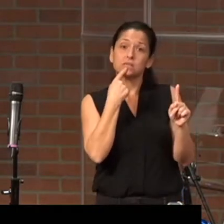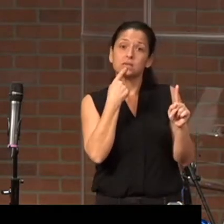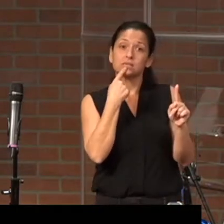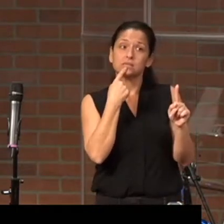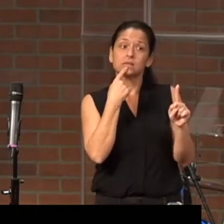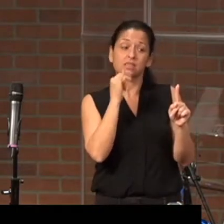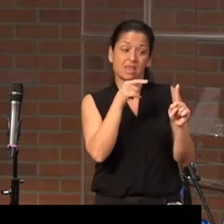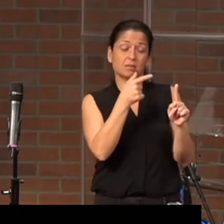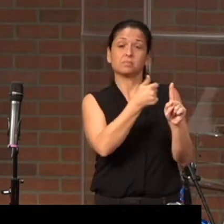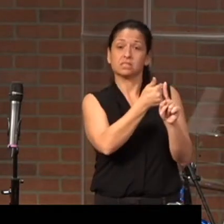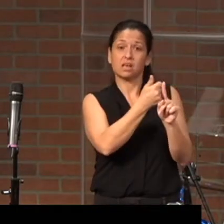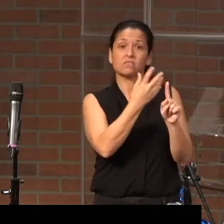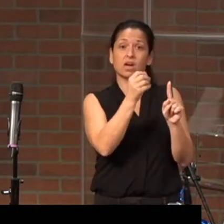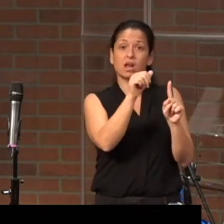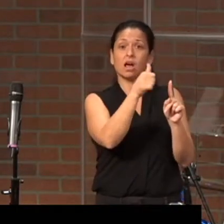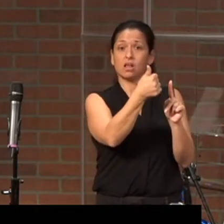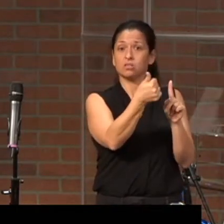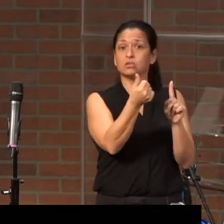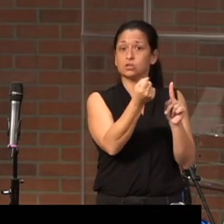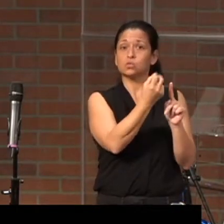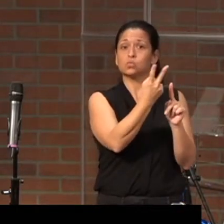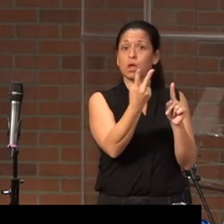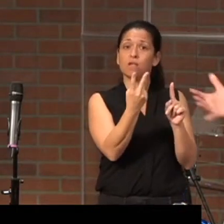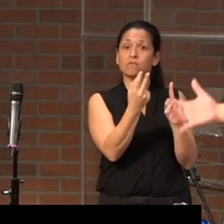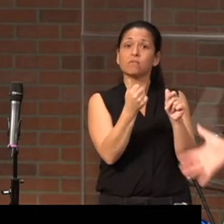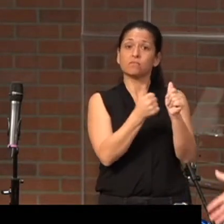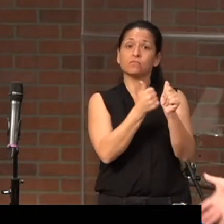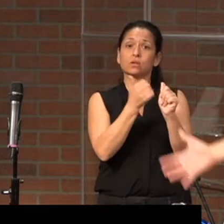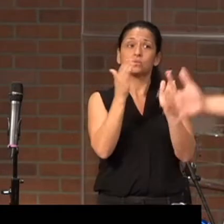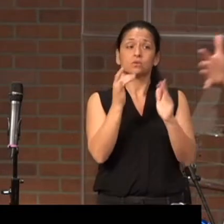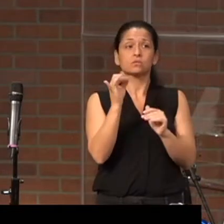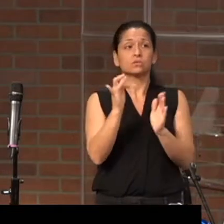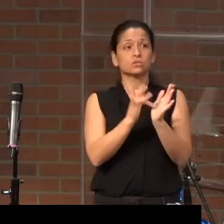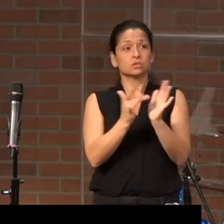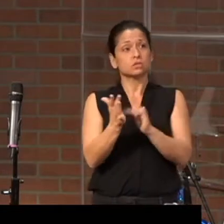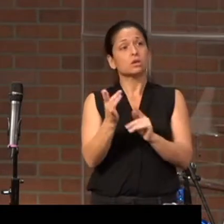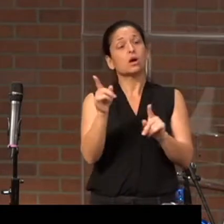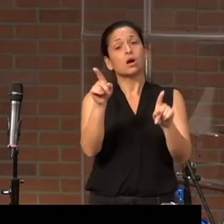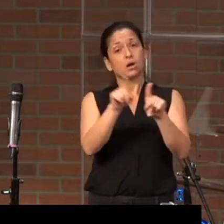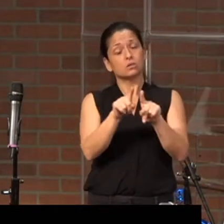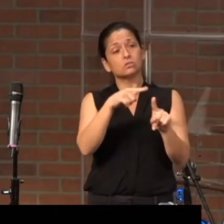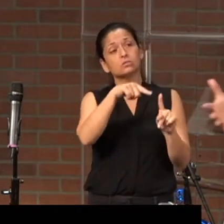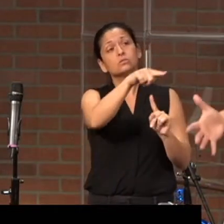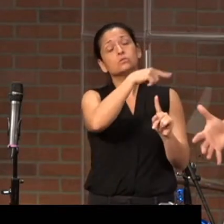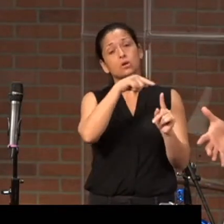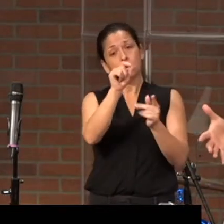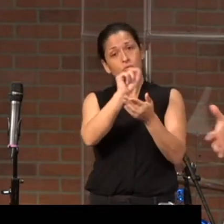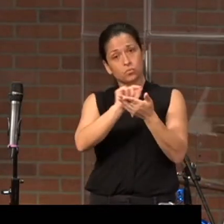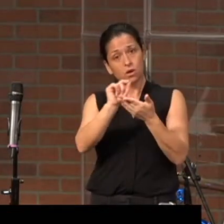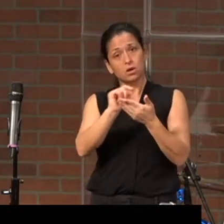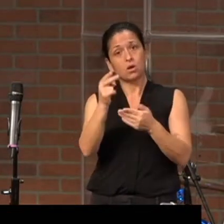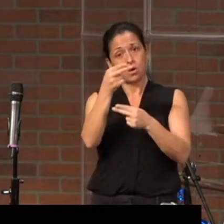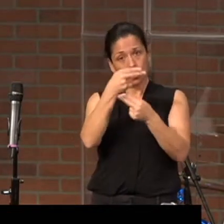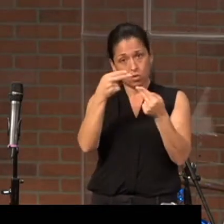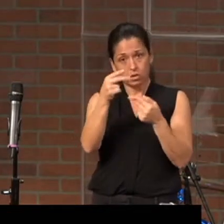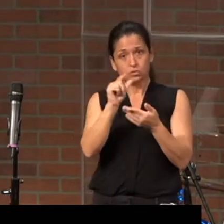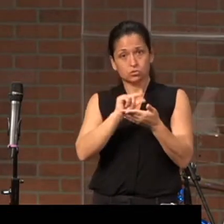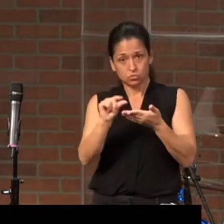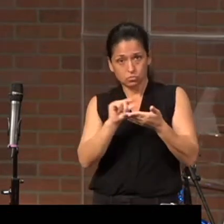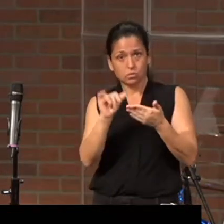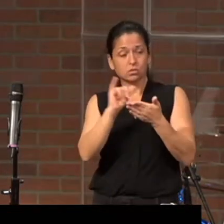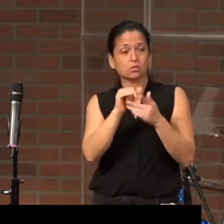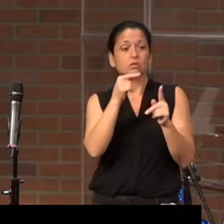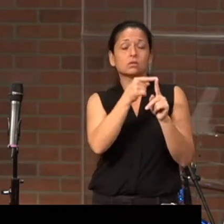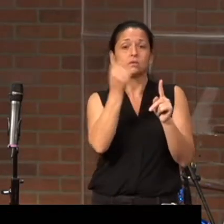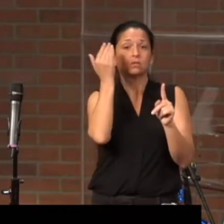through the power of the Holy Spirit, and because they've been given this task, they are also writing Holy Scripture, so he knows that other